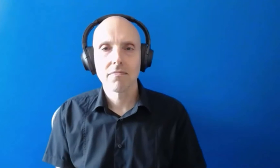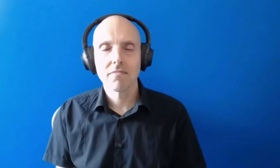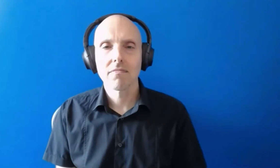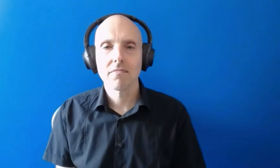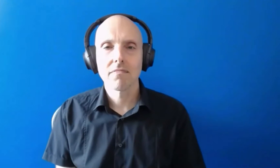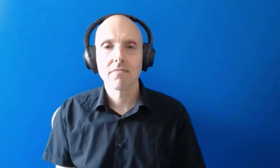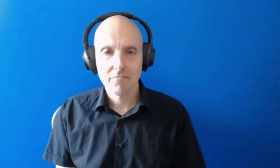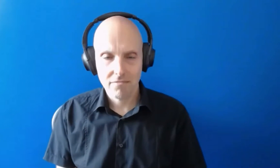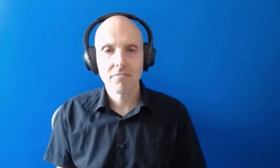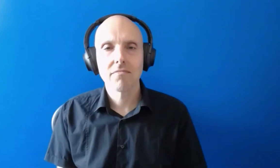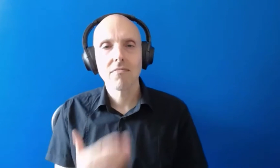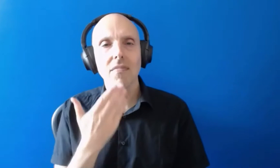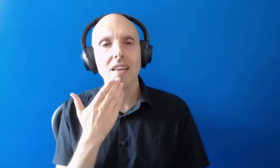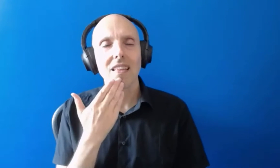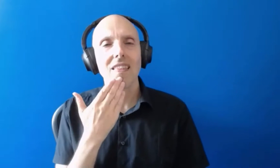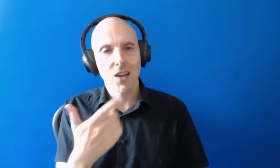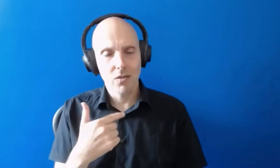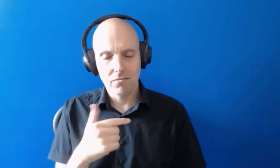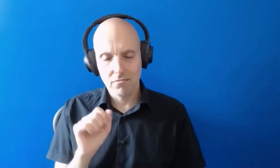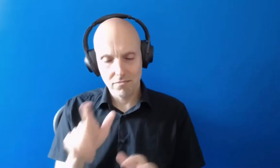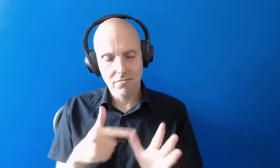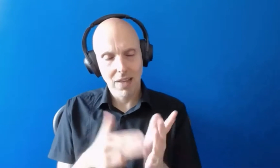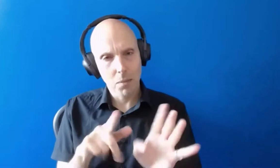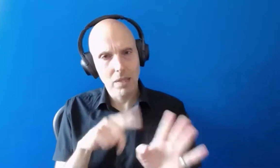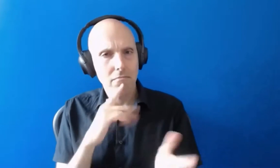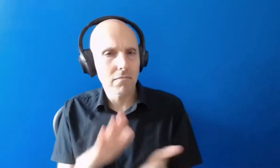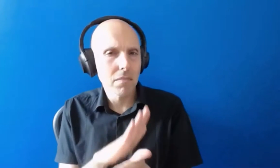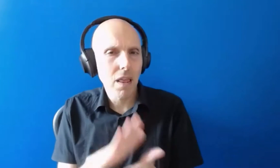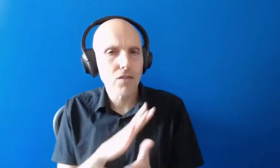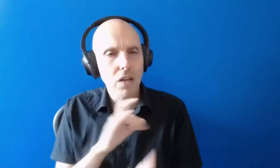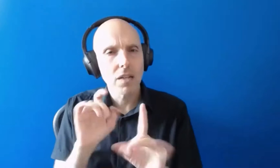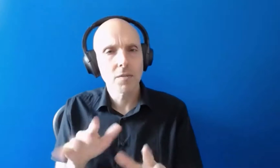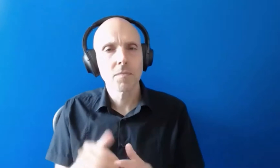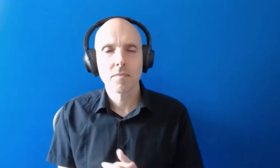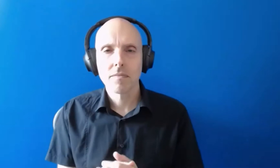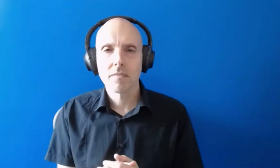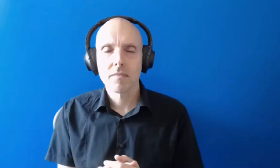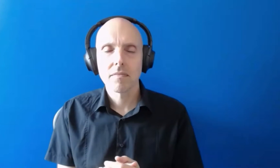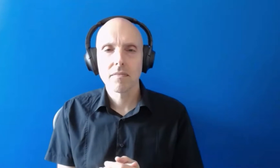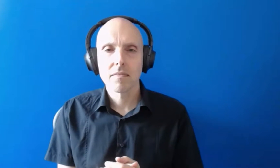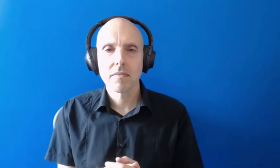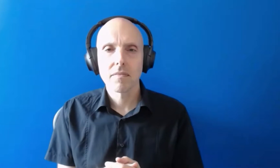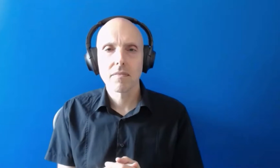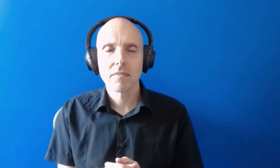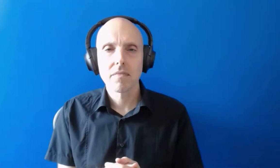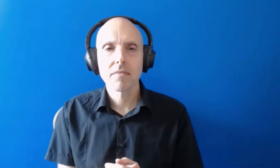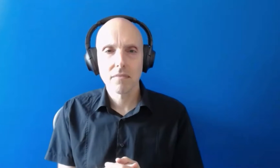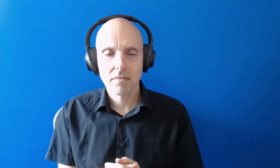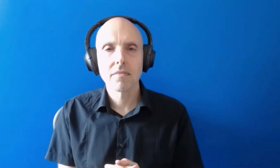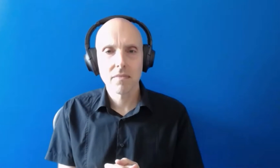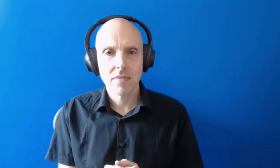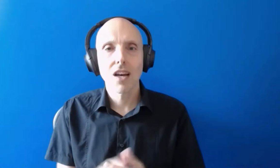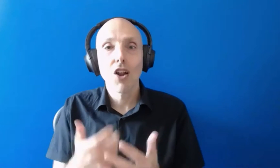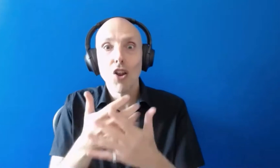you so much amy for taking the time to come and talk to us and i there are lots lots more